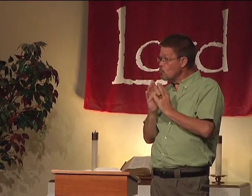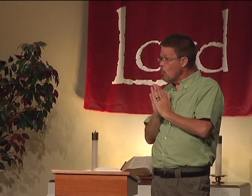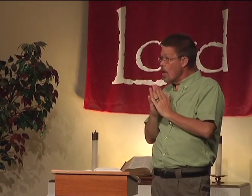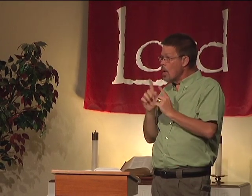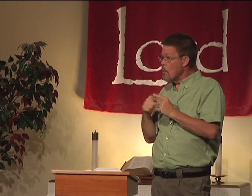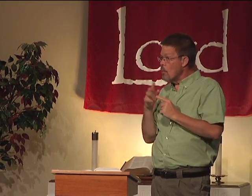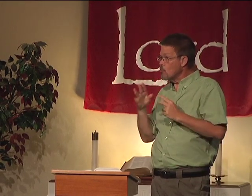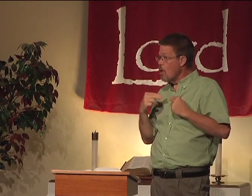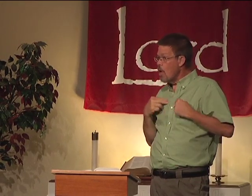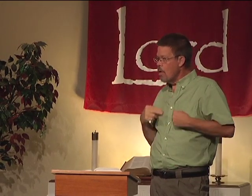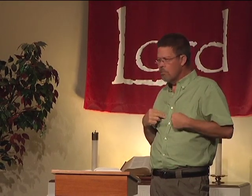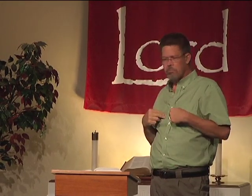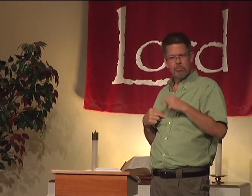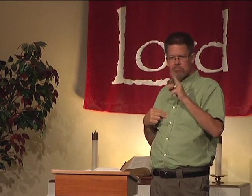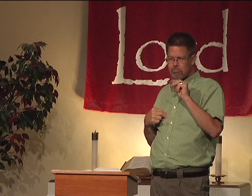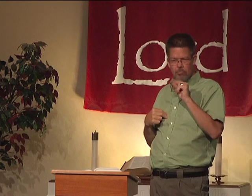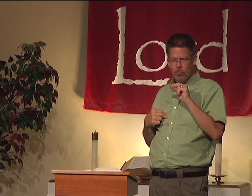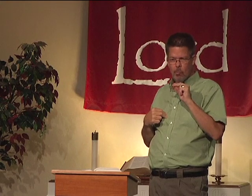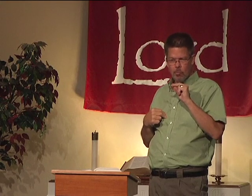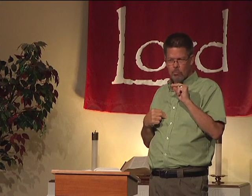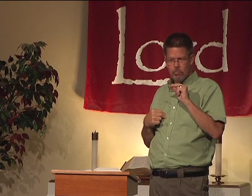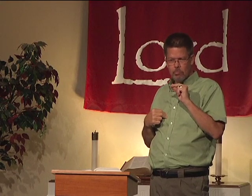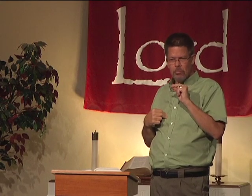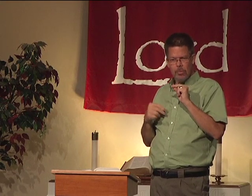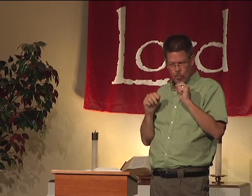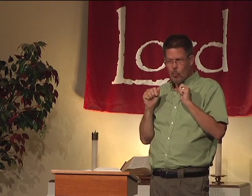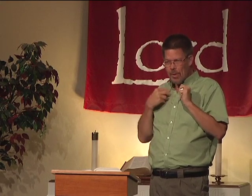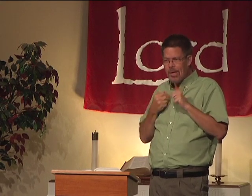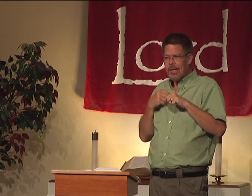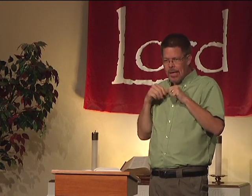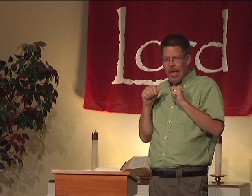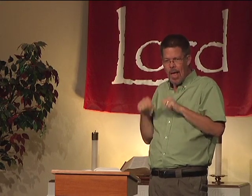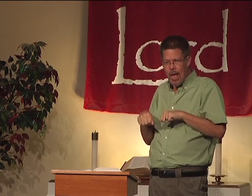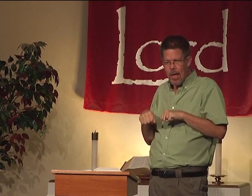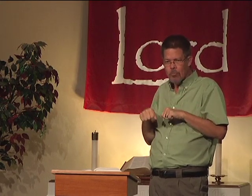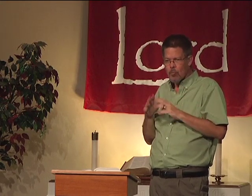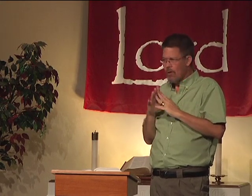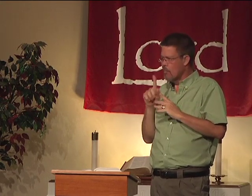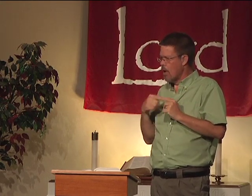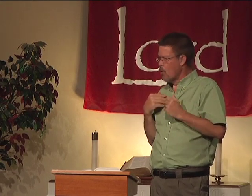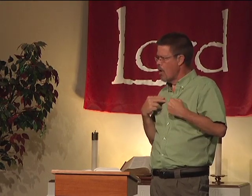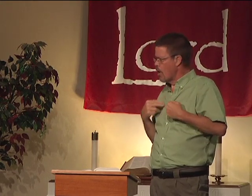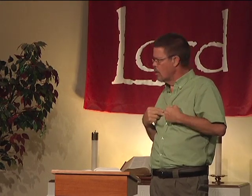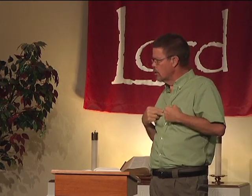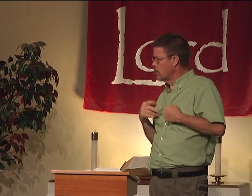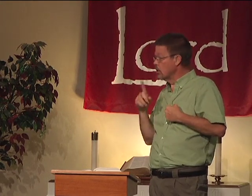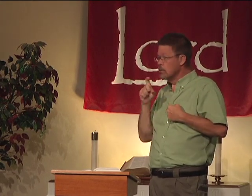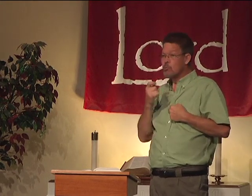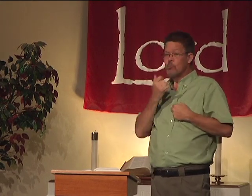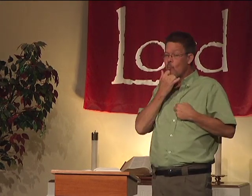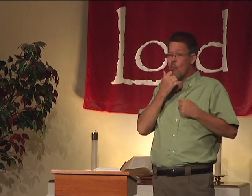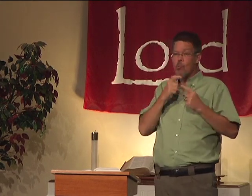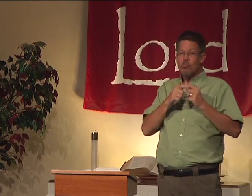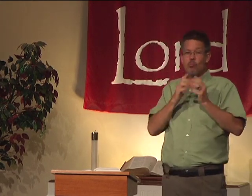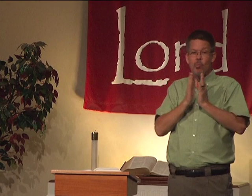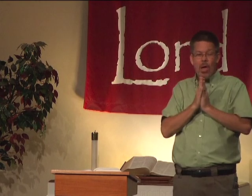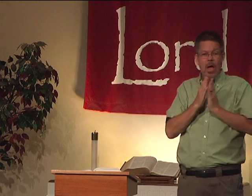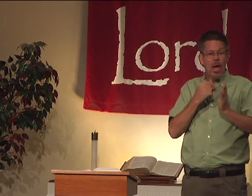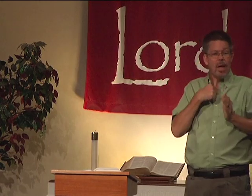But is it wrong to pray about your health? No. It's not. We can do that. We can pray about our health. Is it